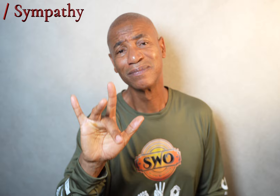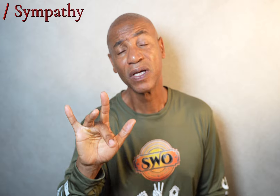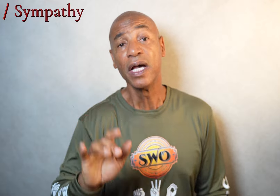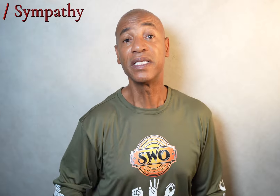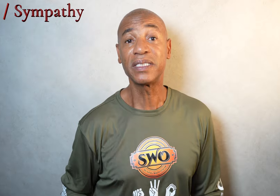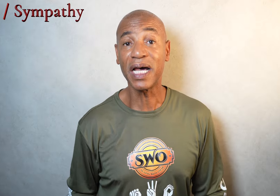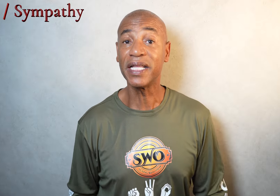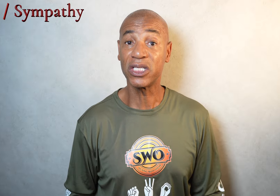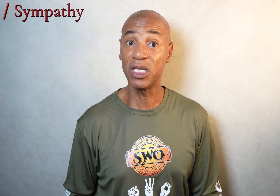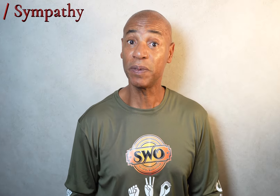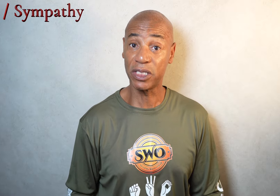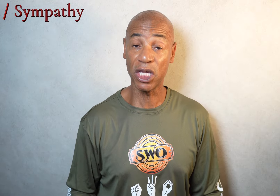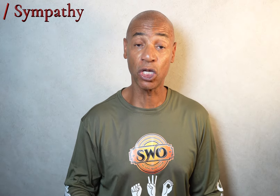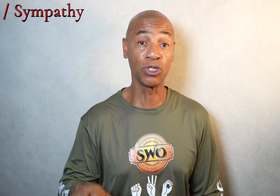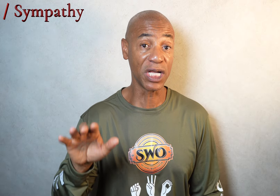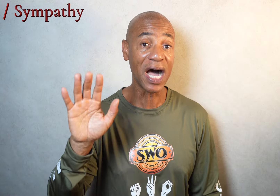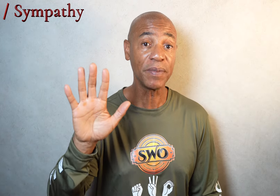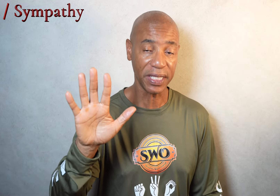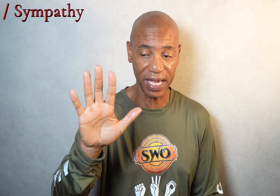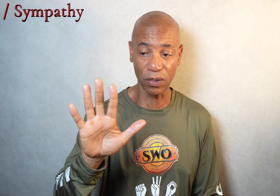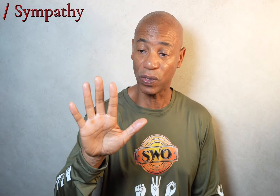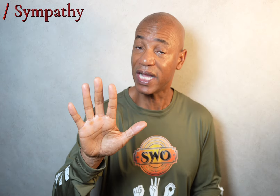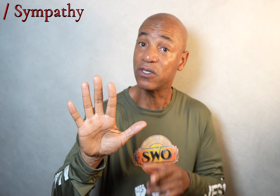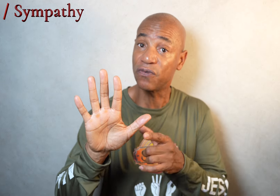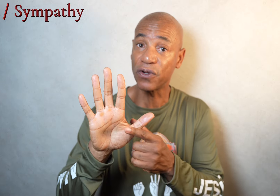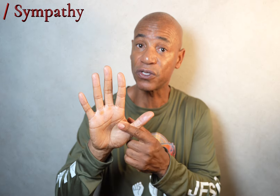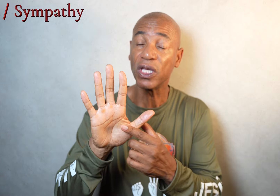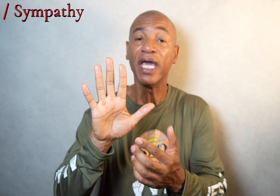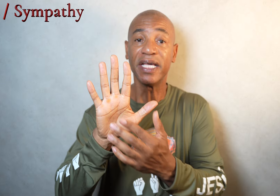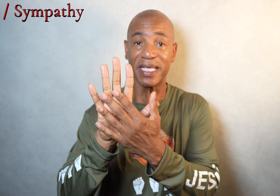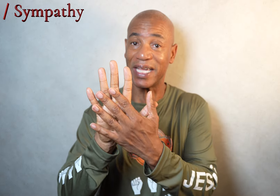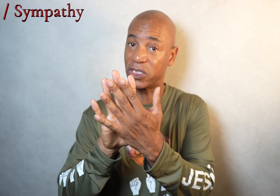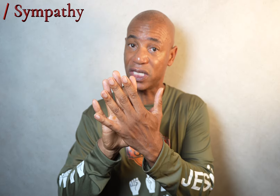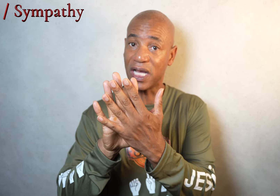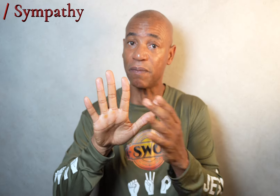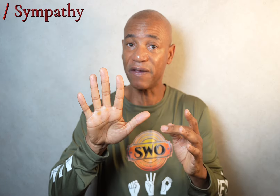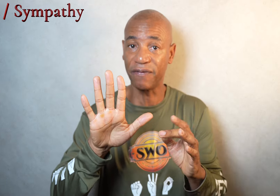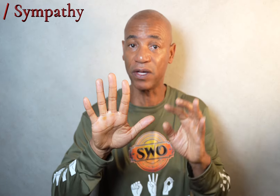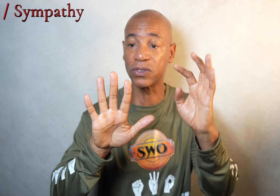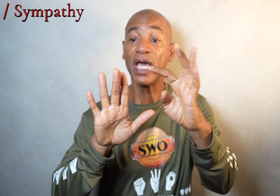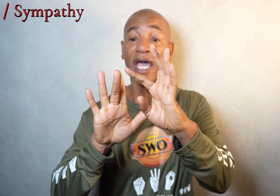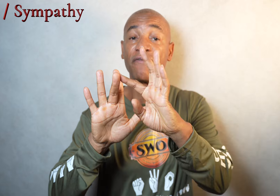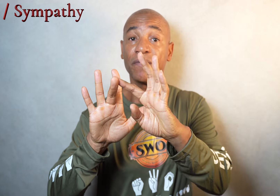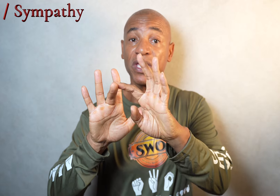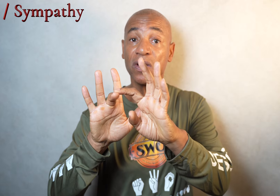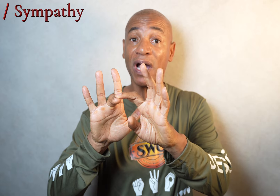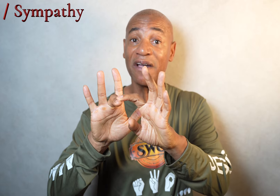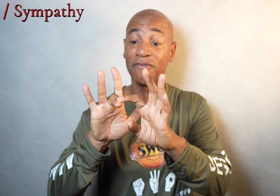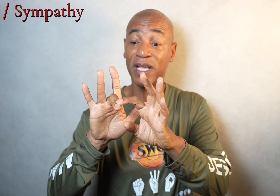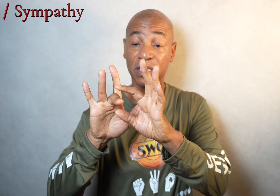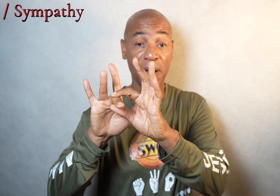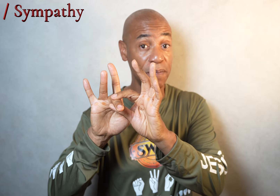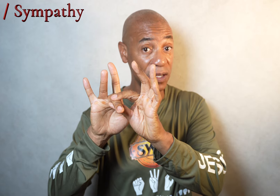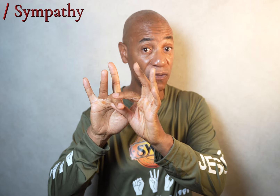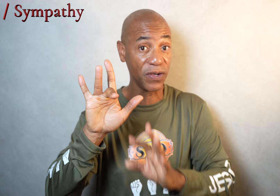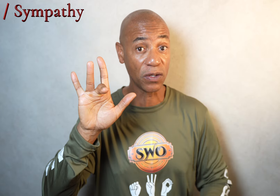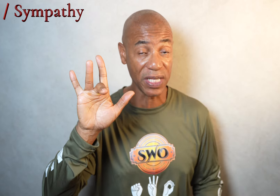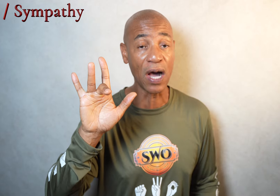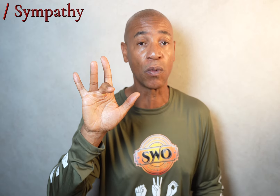The sign is simply take your dominant hand. What I do first is I extend out my fingers and from here, I flex my middle finger downward.